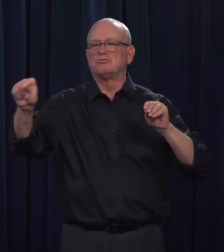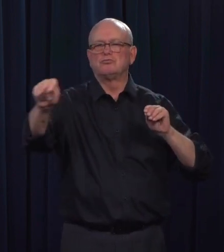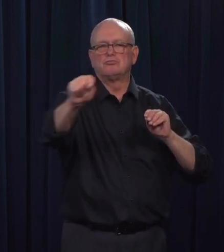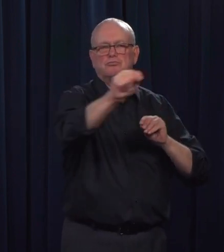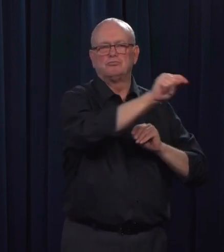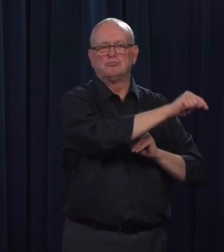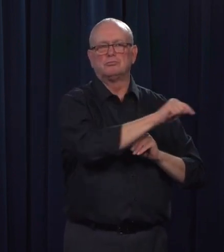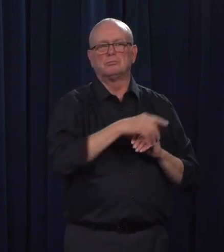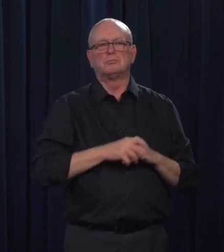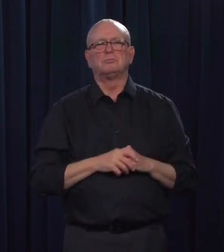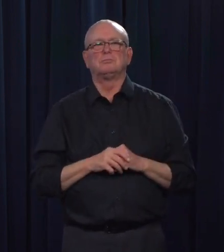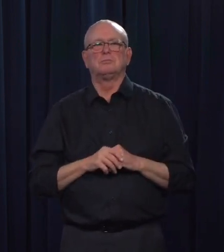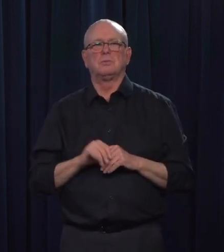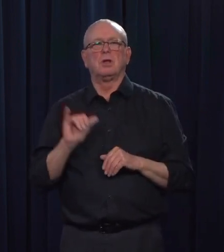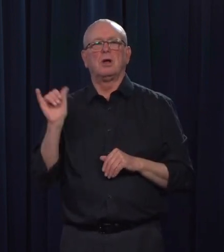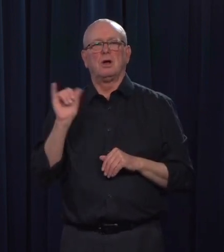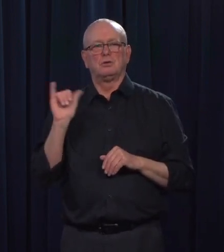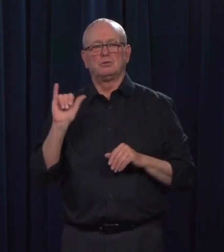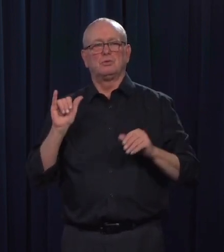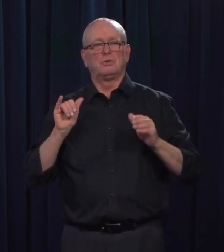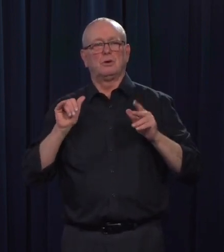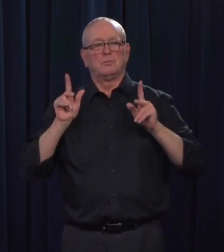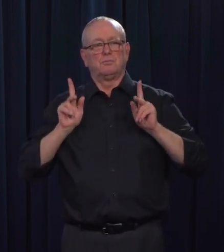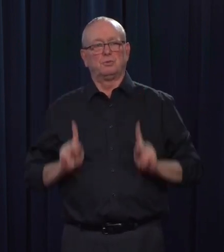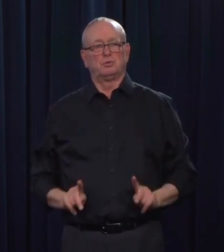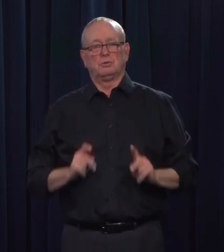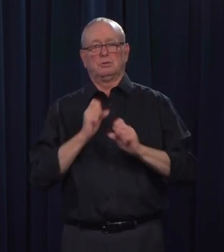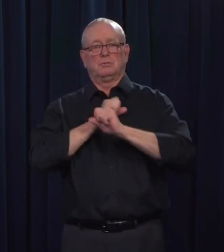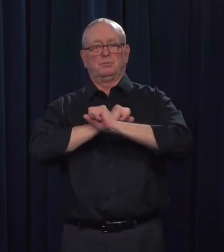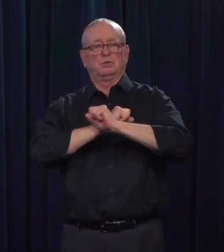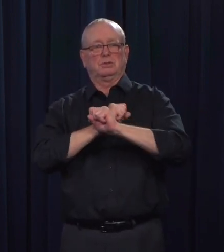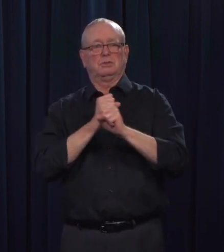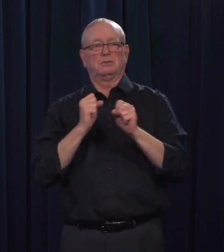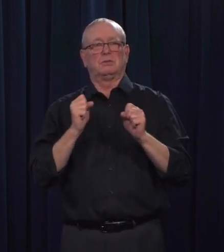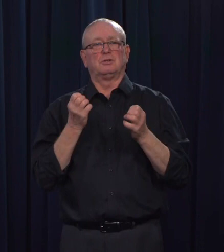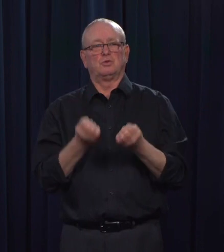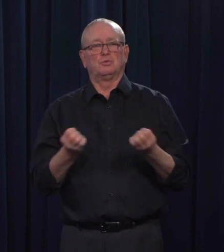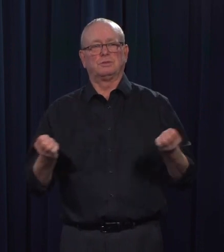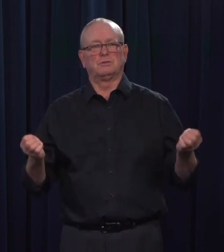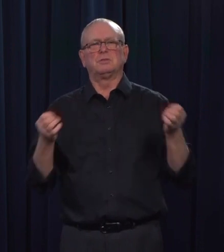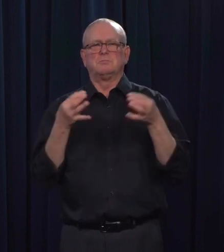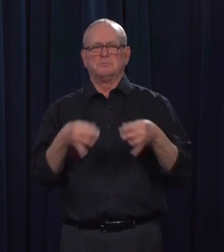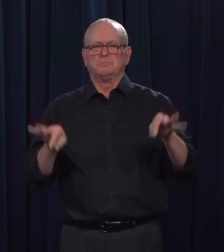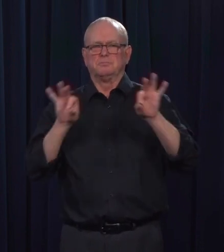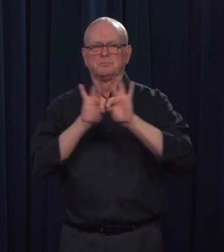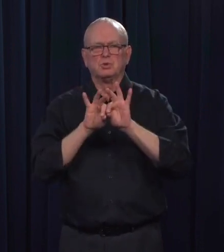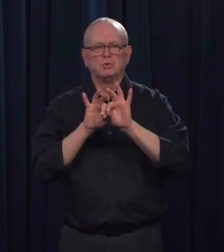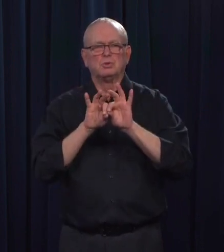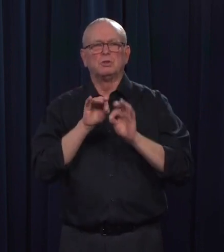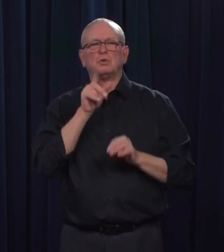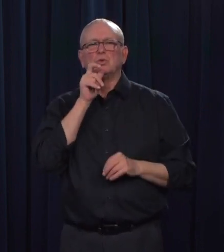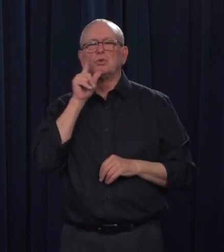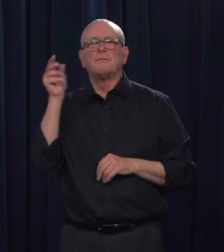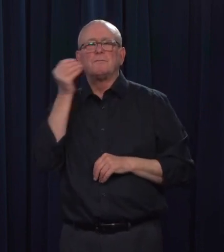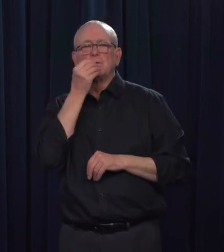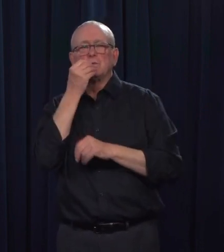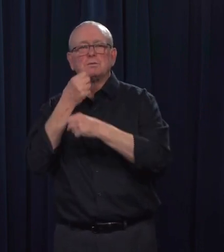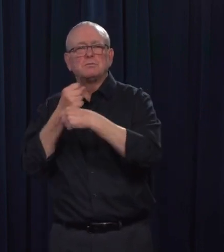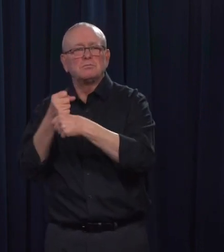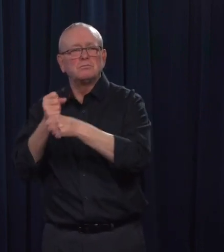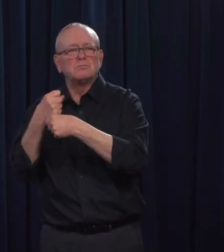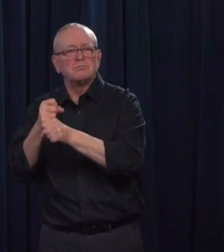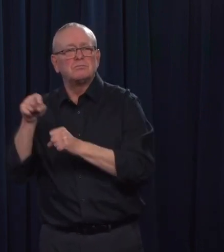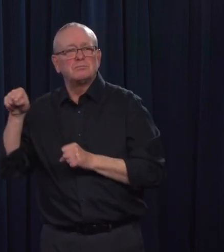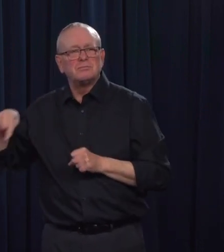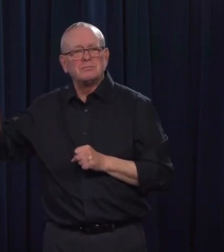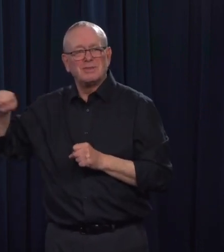and we are working with food processors and other levels of government to ensure they have access to a secure supply. Many facilities already